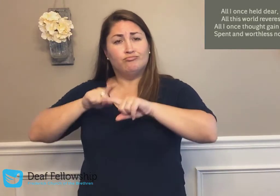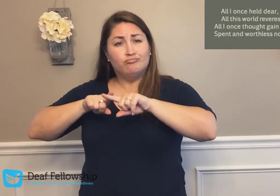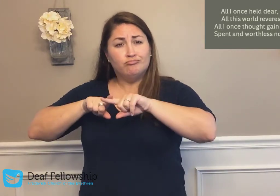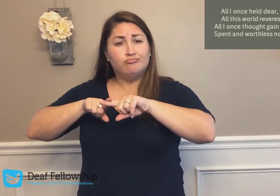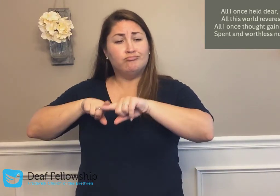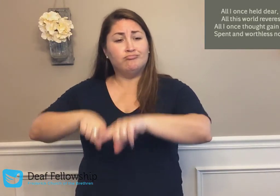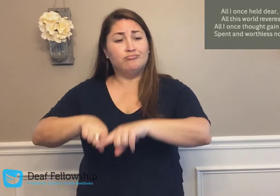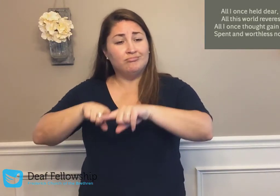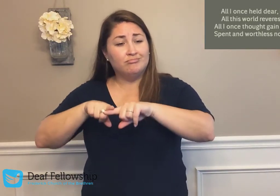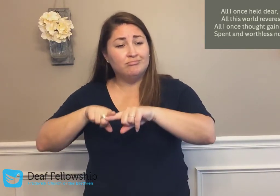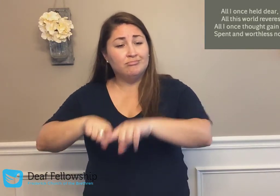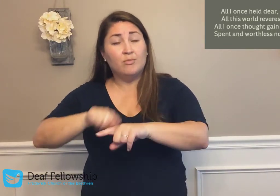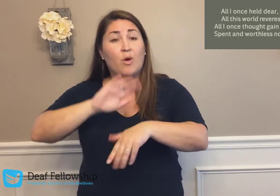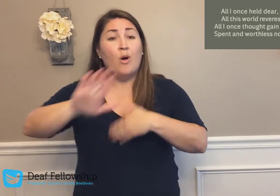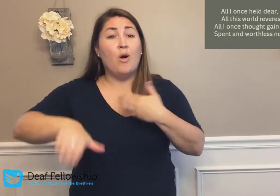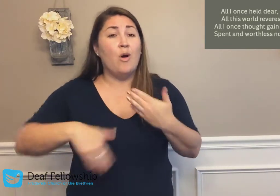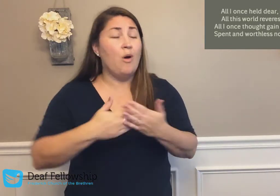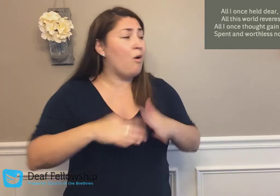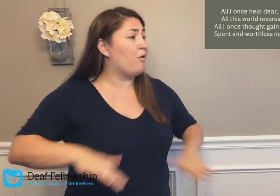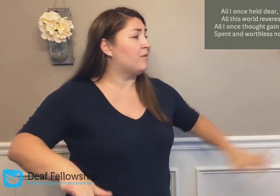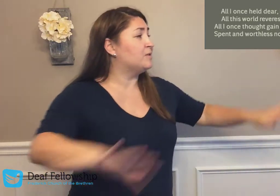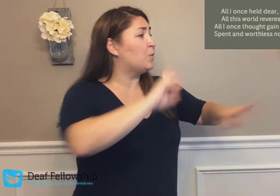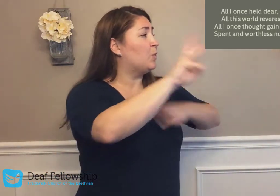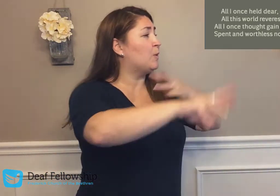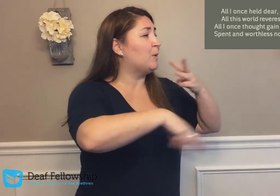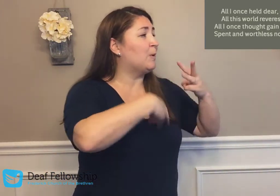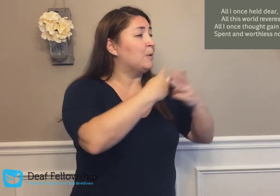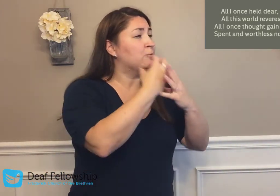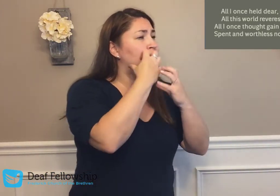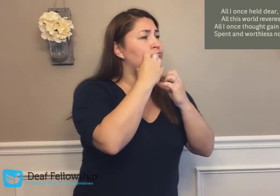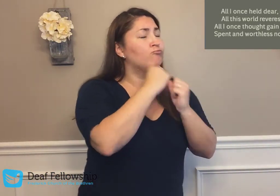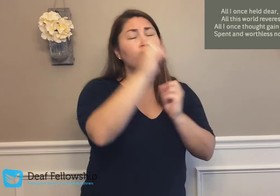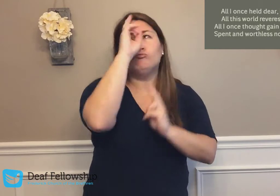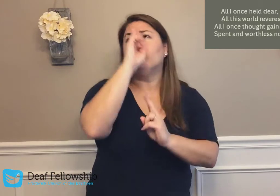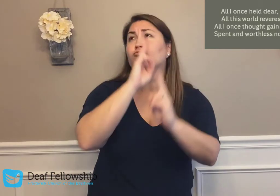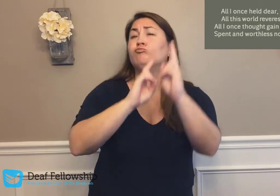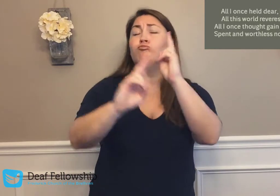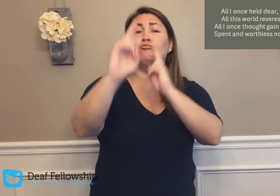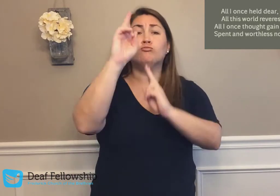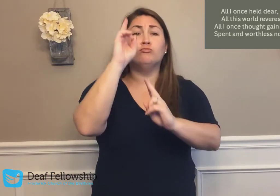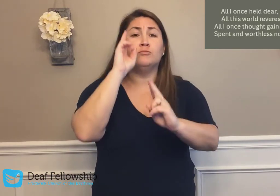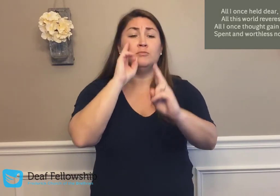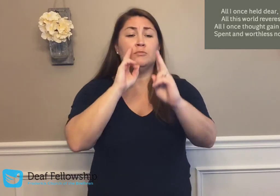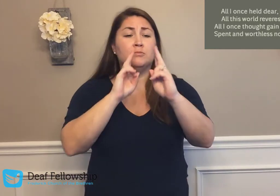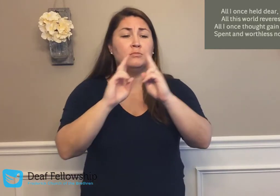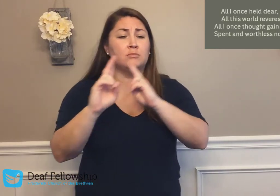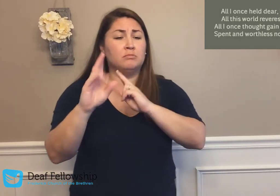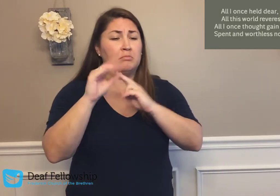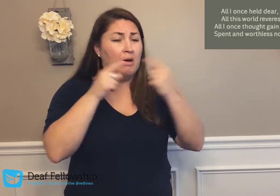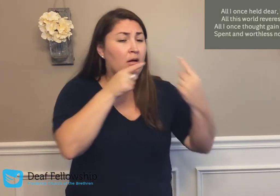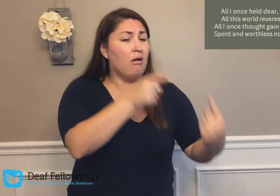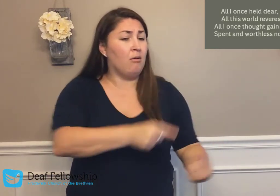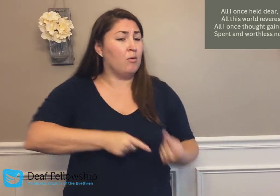upon All this world revered, and